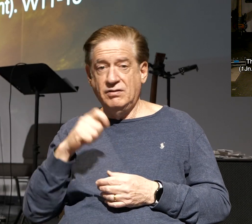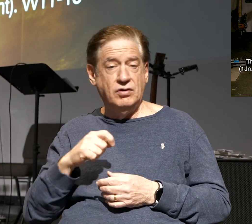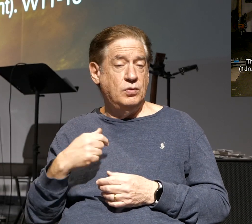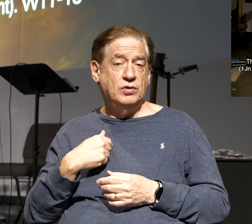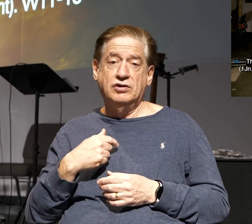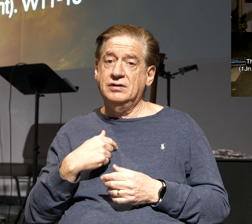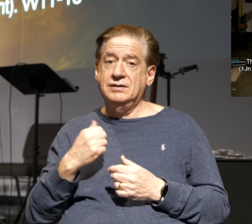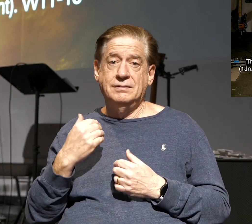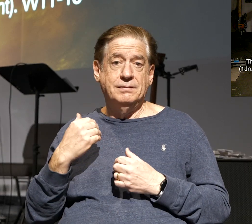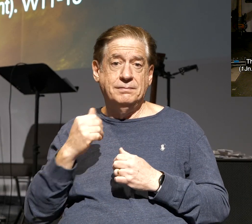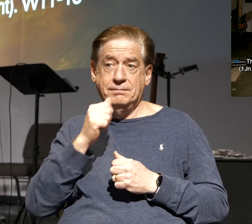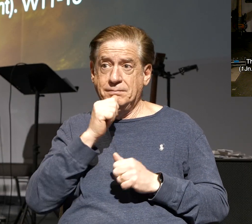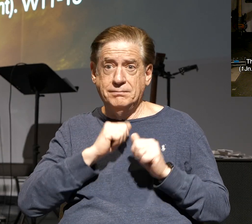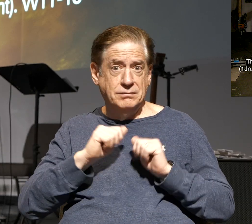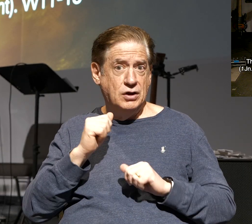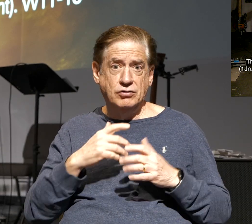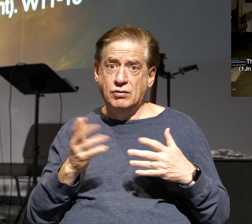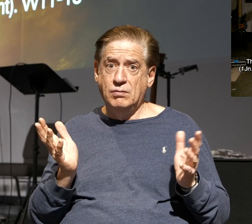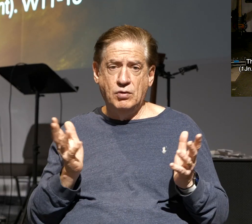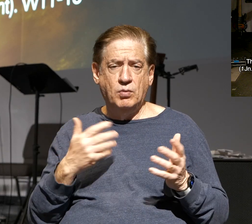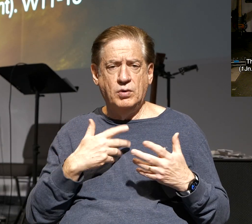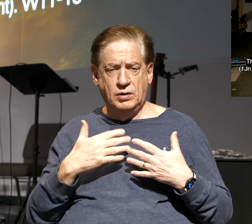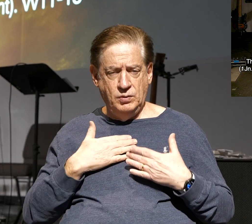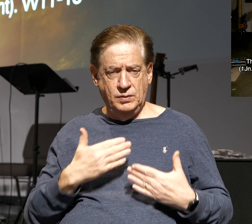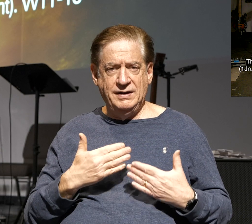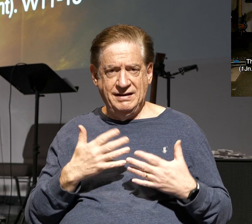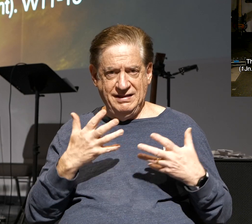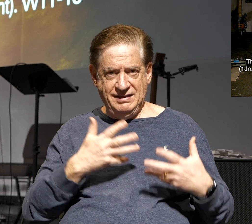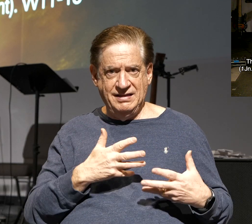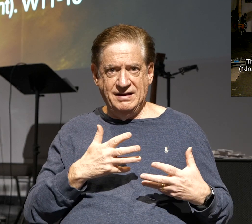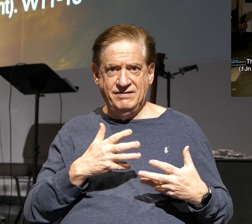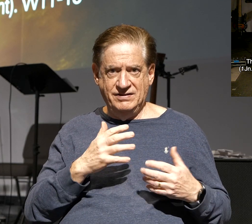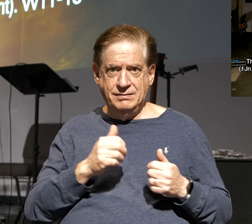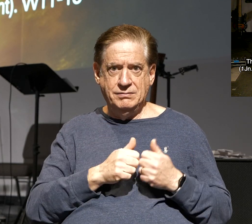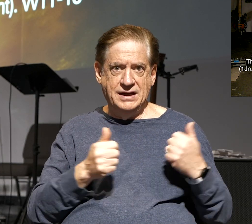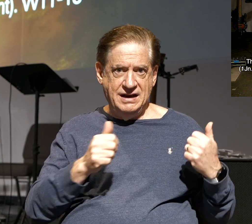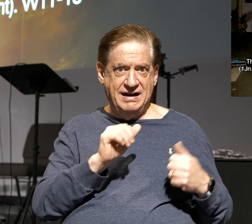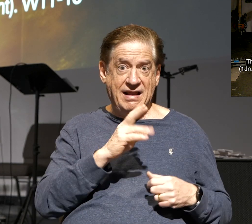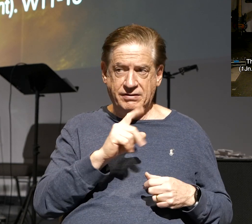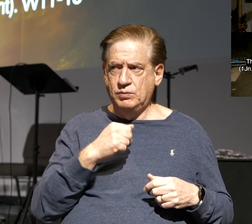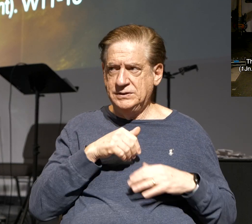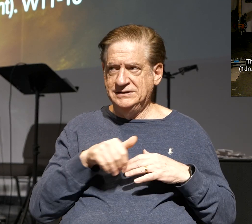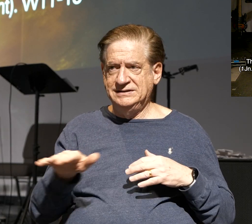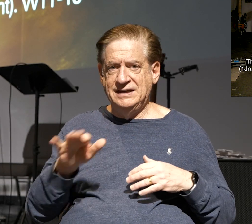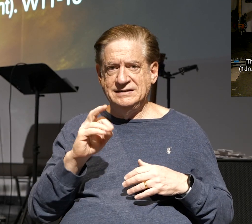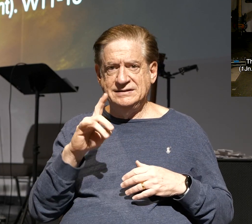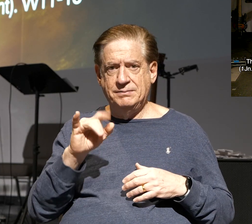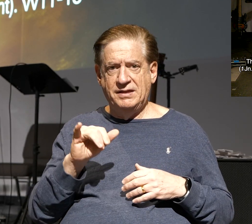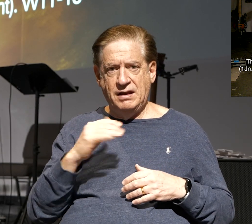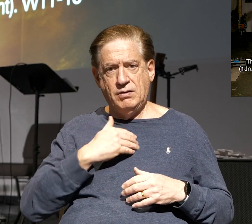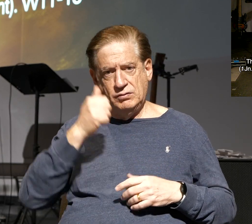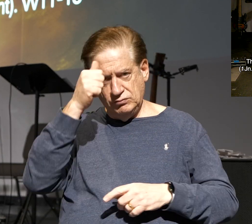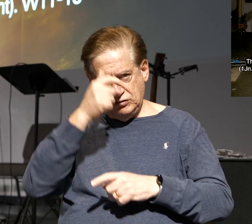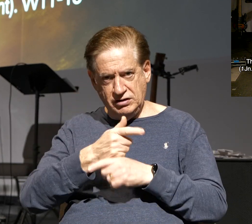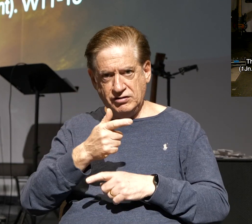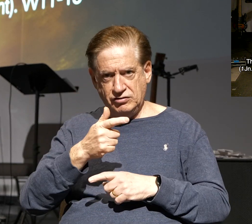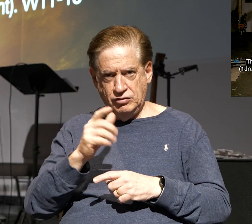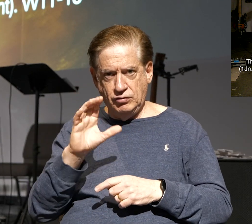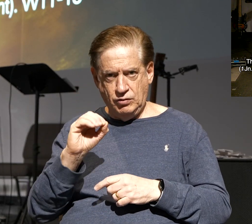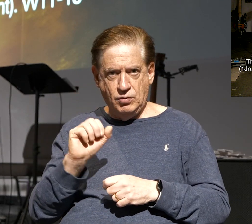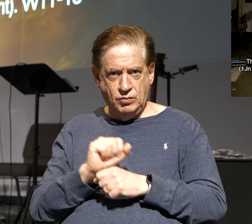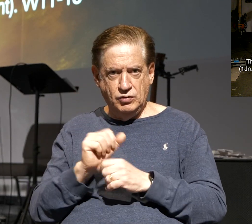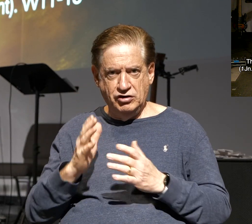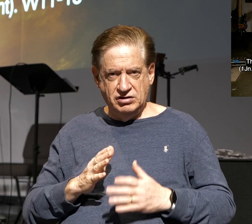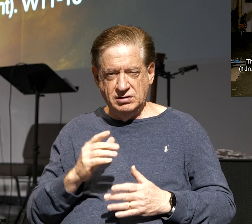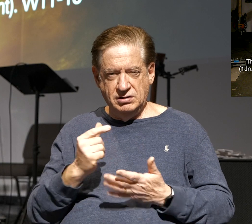bear it no longer, we were willing to be left behind at Athens alone. And we sent Timothy, our brother, and God's co-worker in the gospel